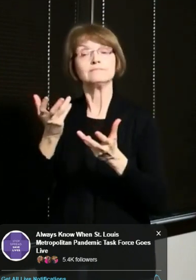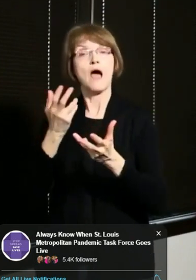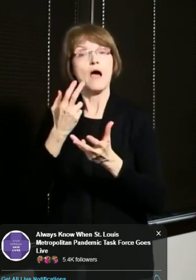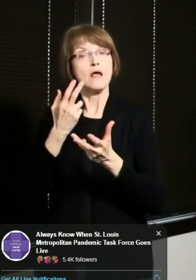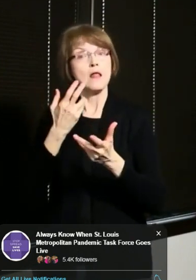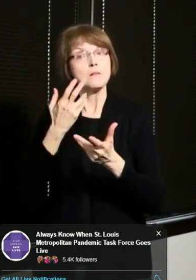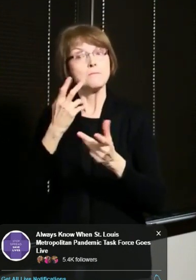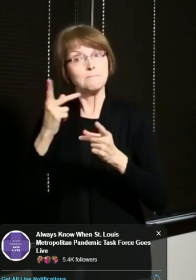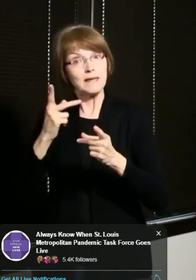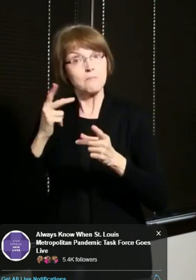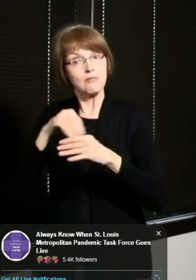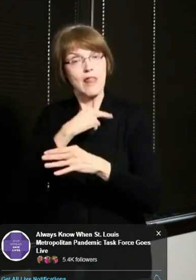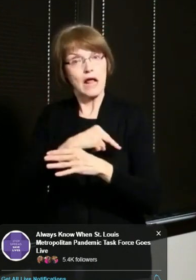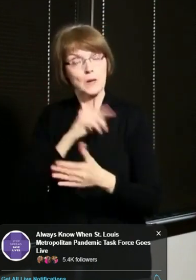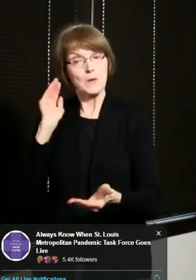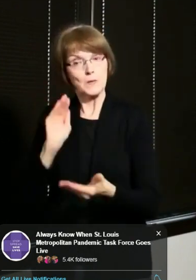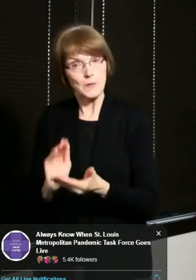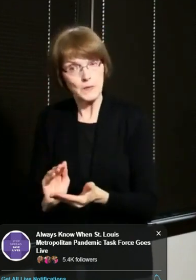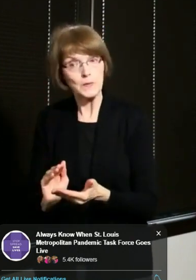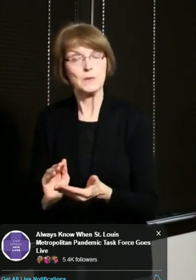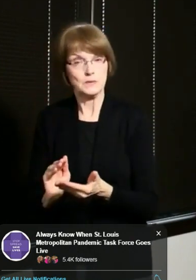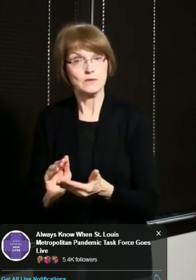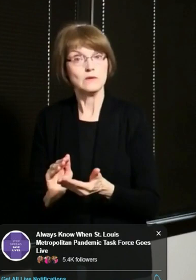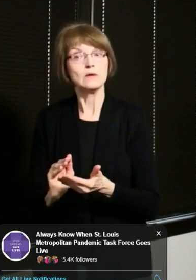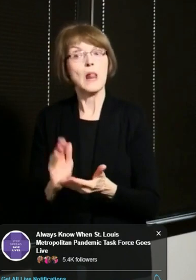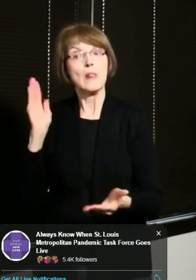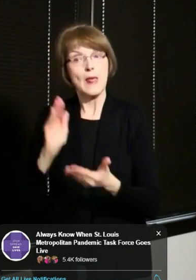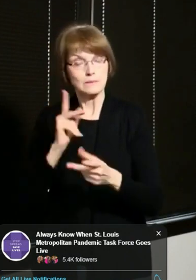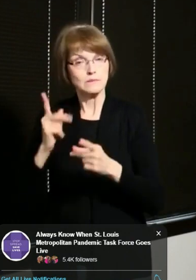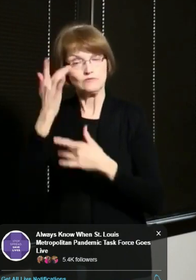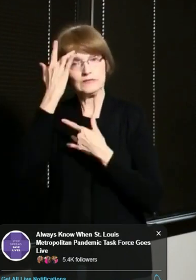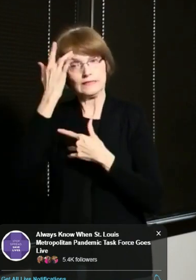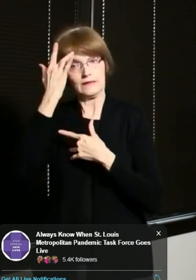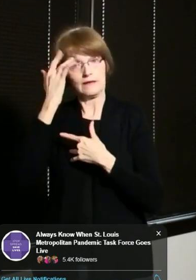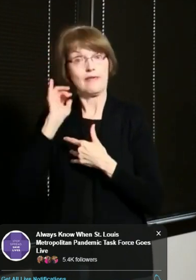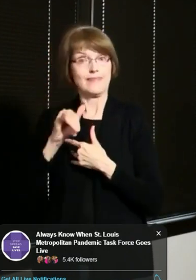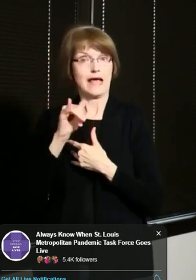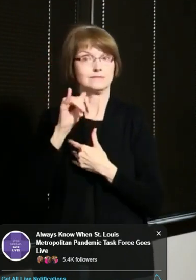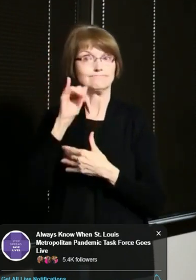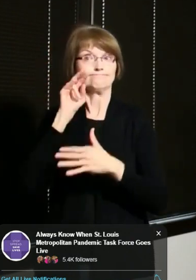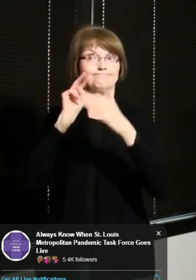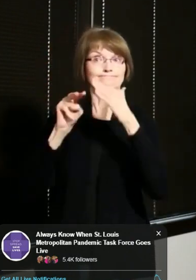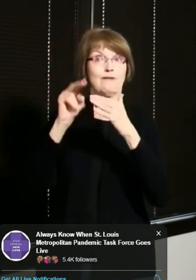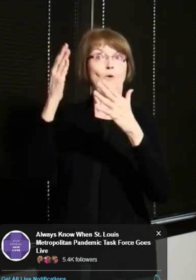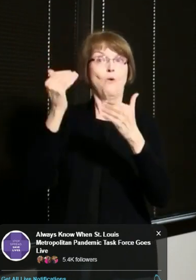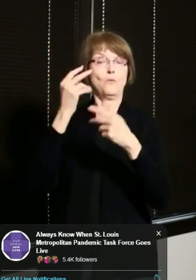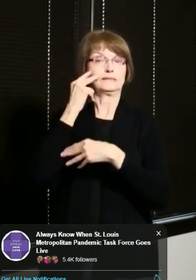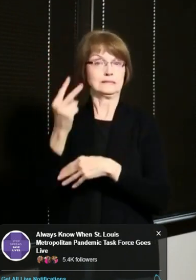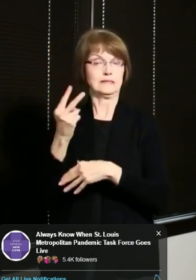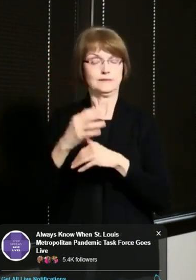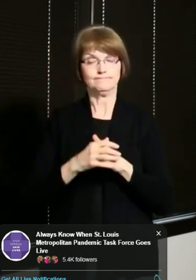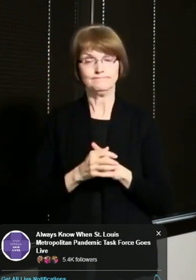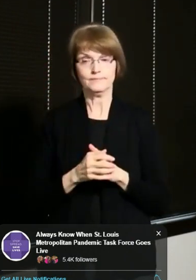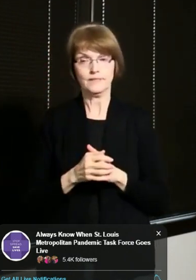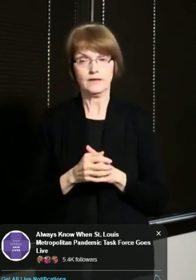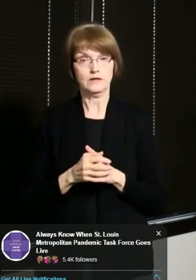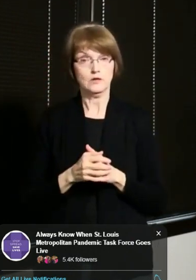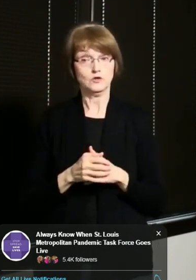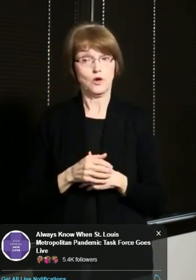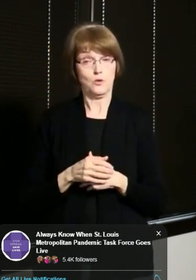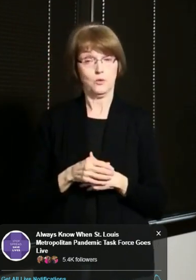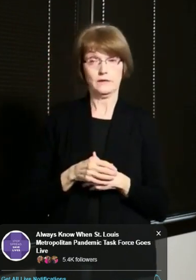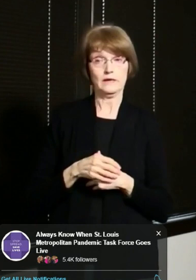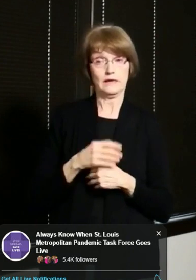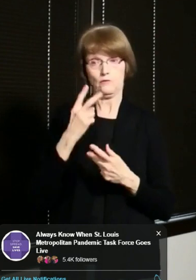is what we're all hoping to see. I know I am. That reduction gives us confidence that spread is decreasing in the